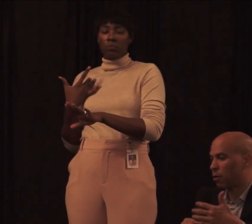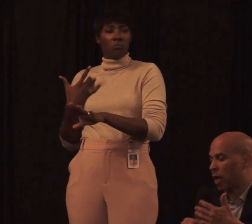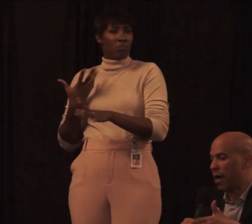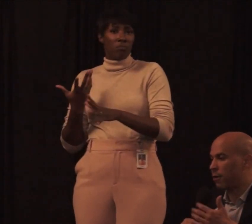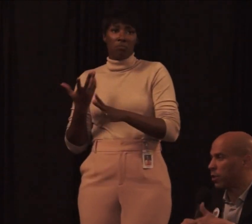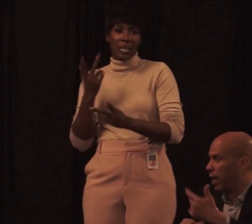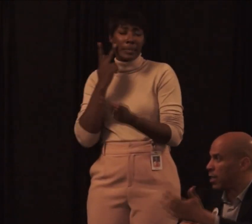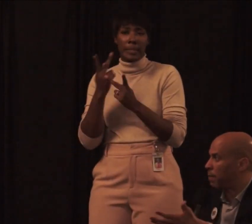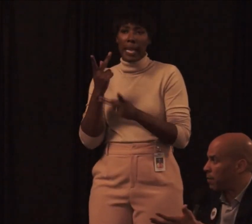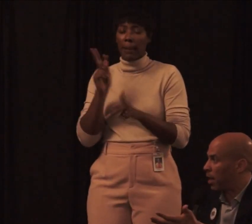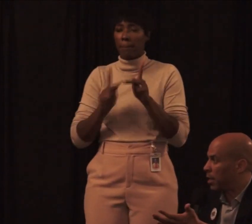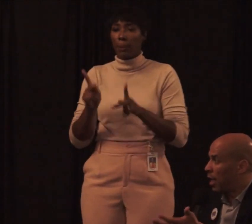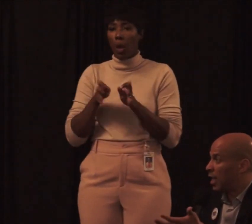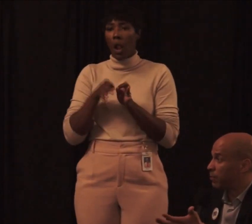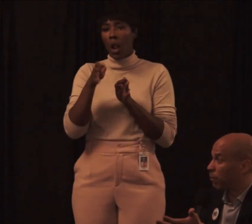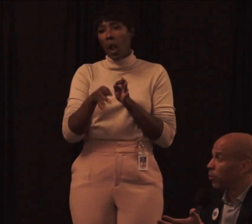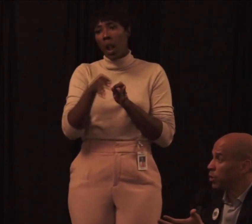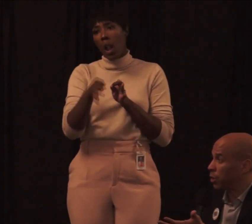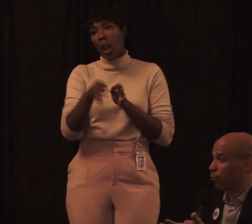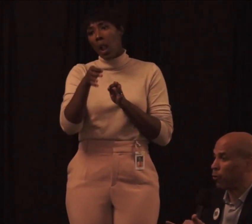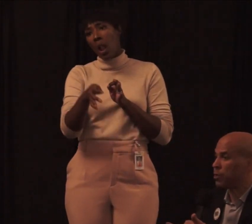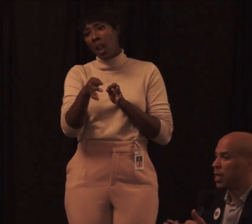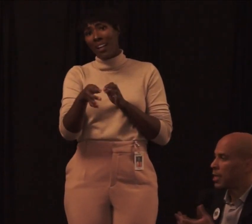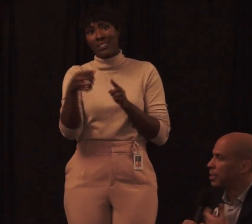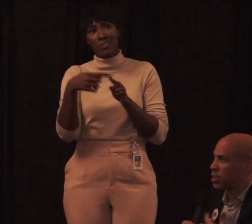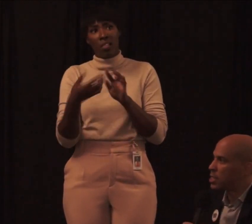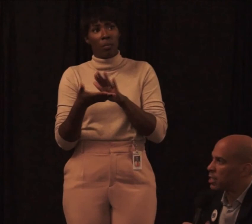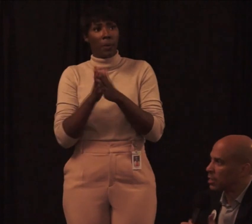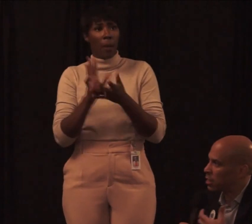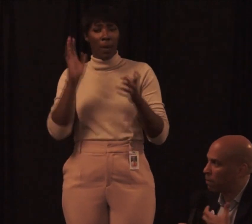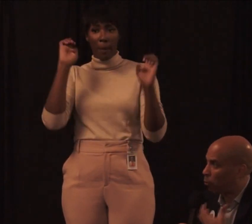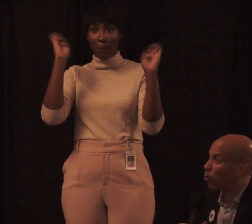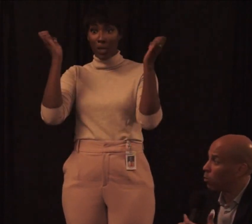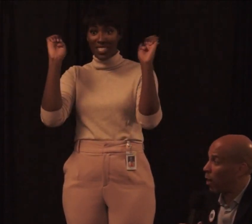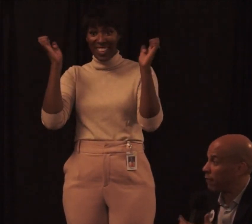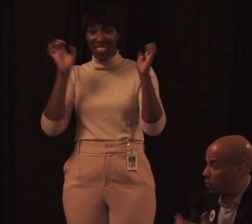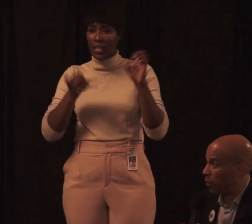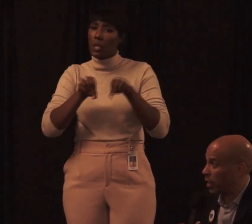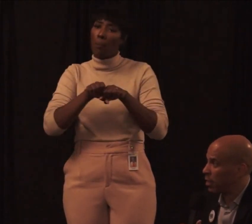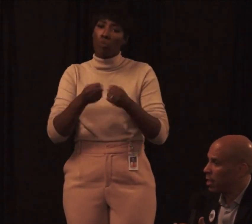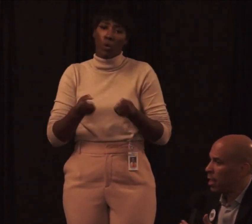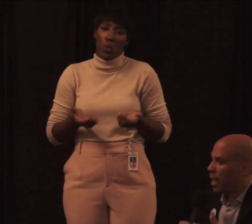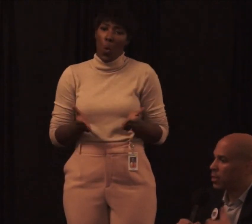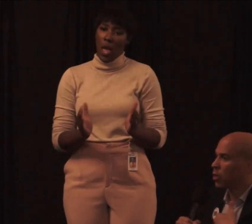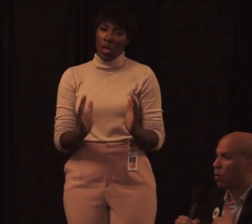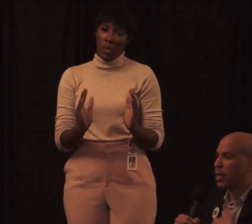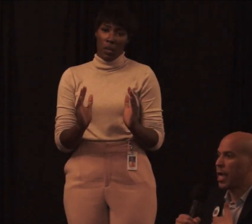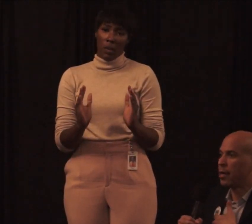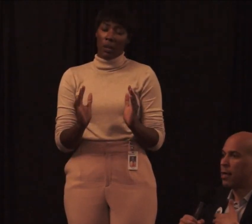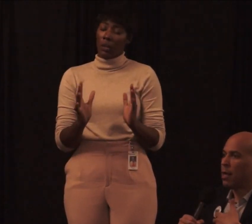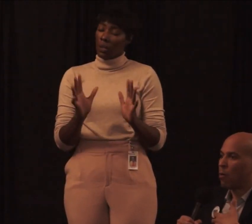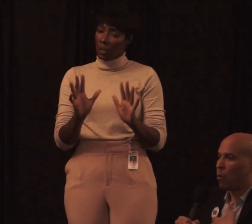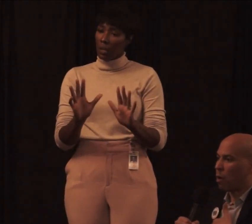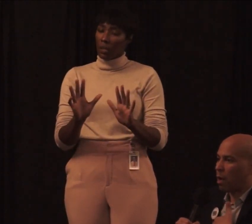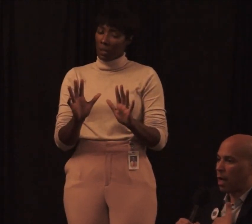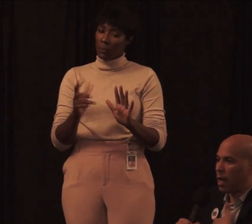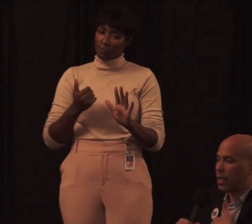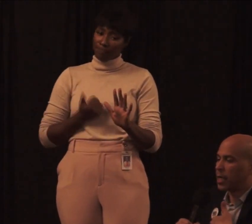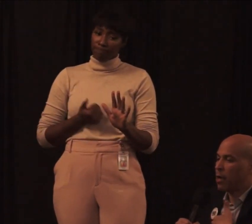care until they end up in my hospital emergency rooms, that's just a broken way of doing it. And so again,